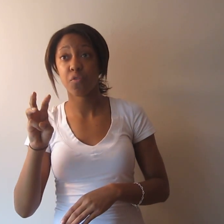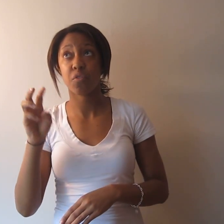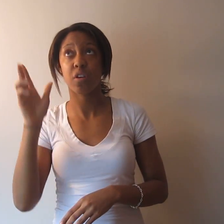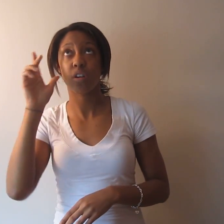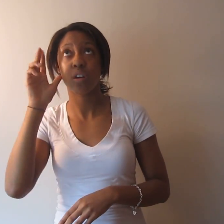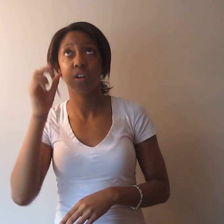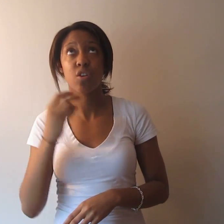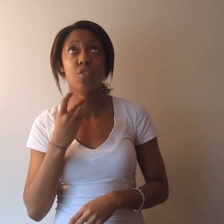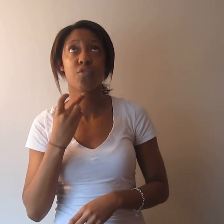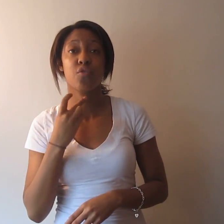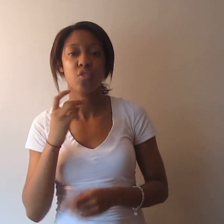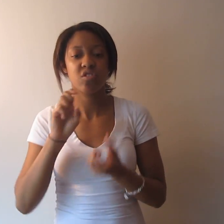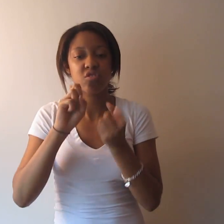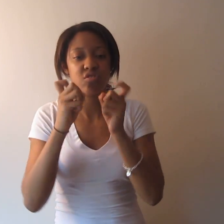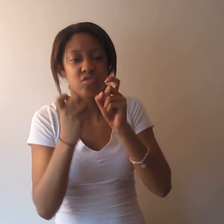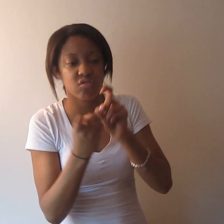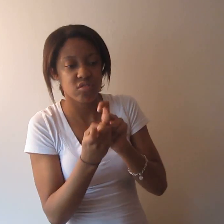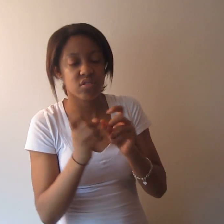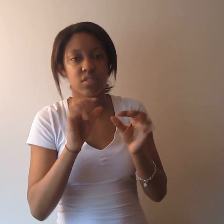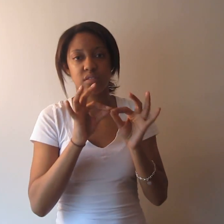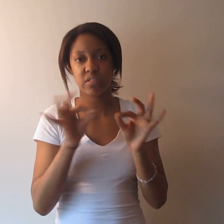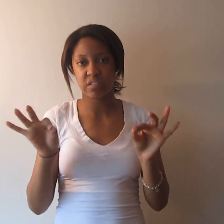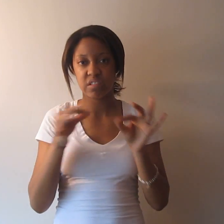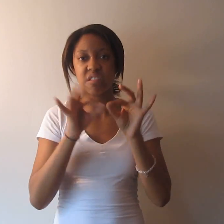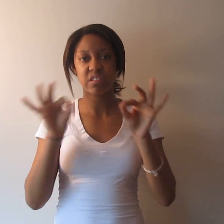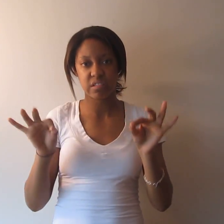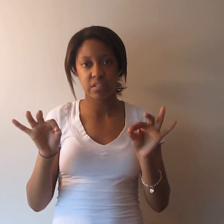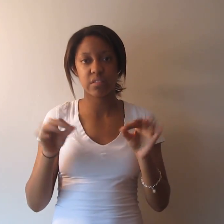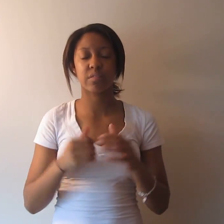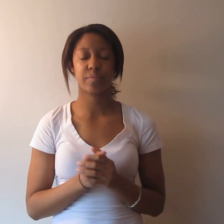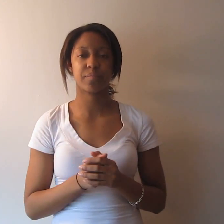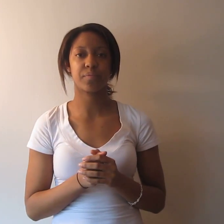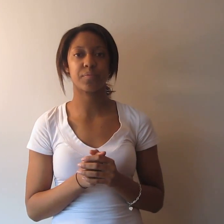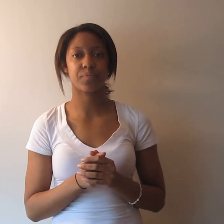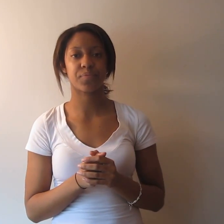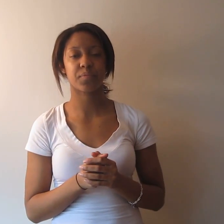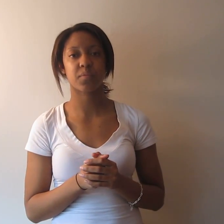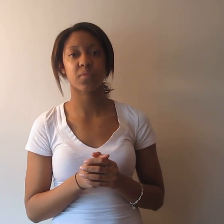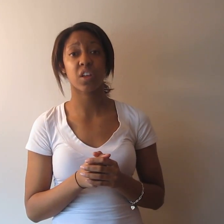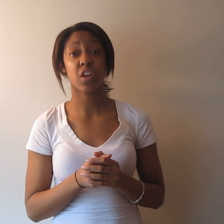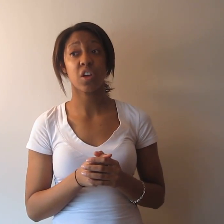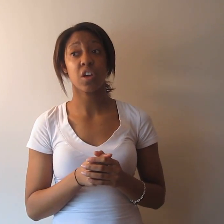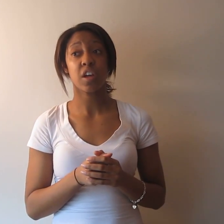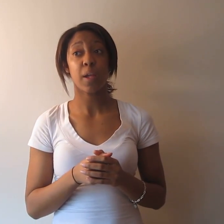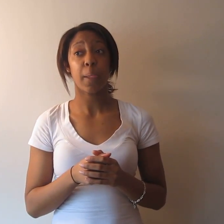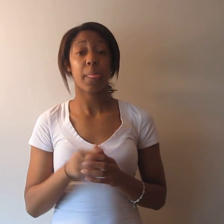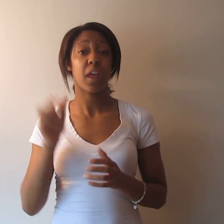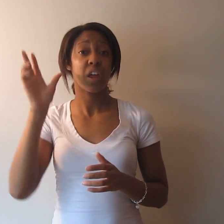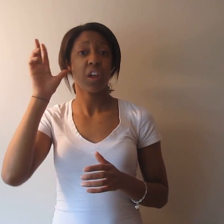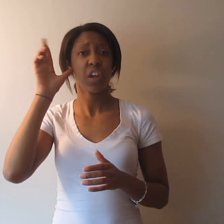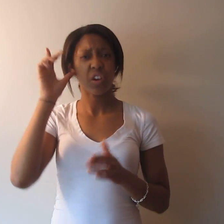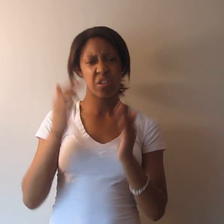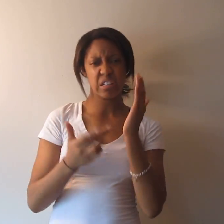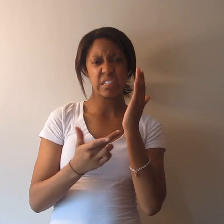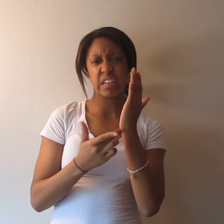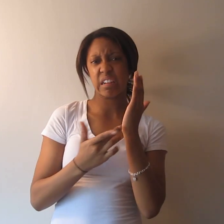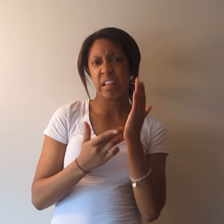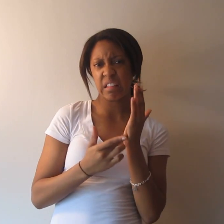right.